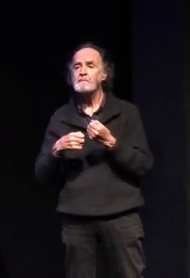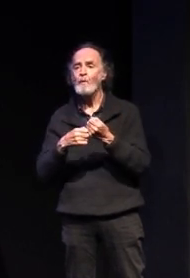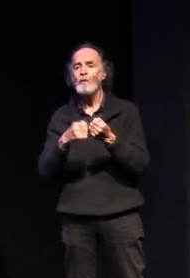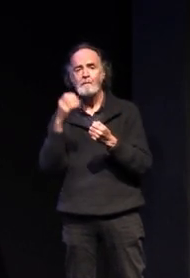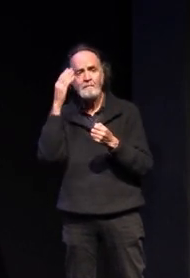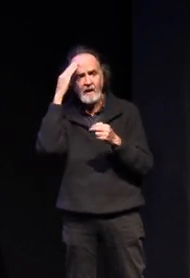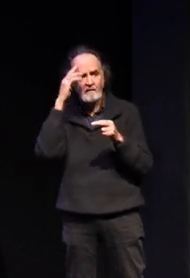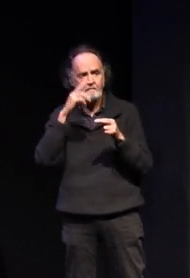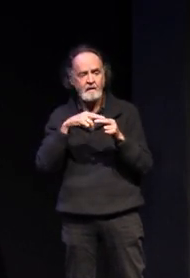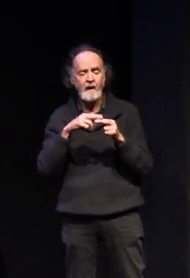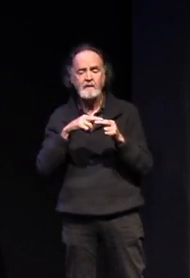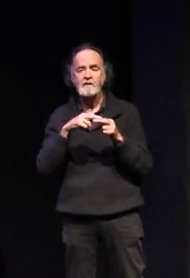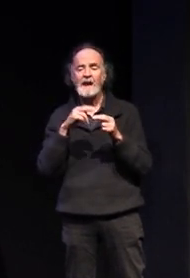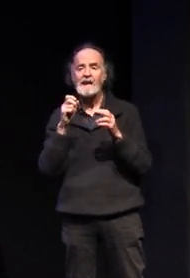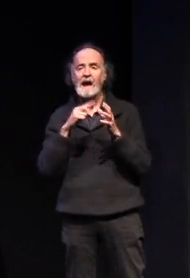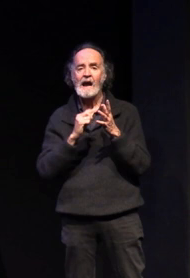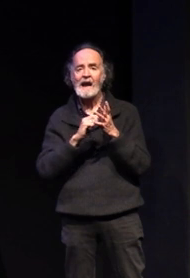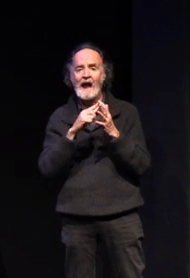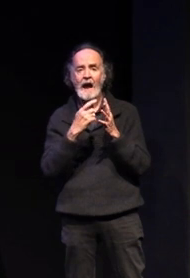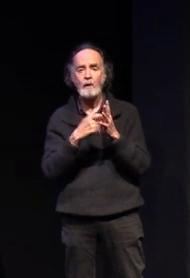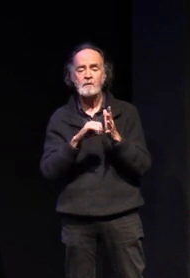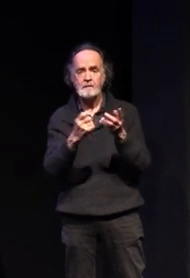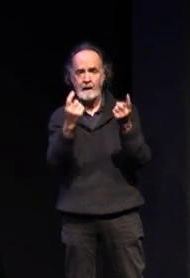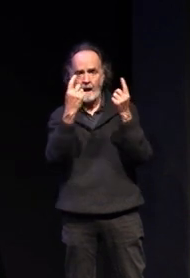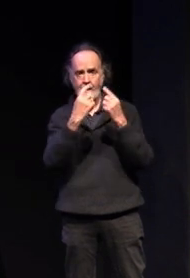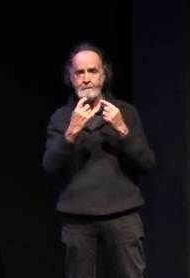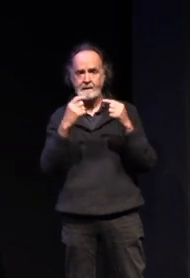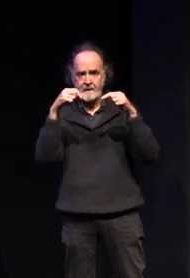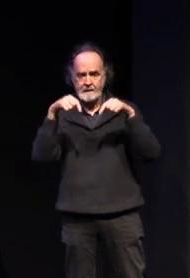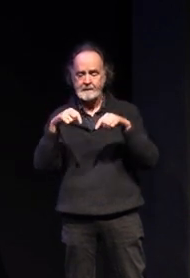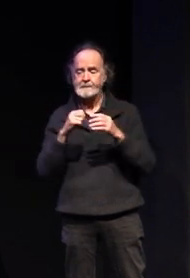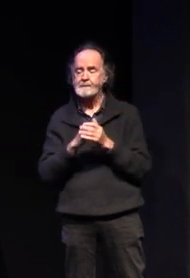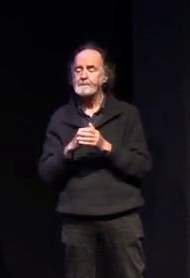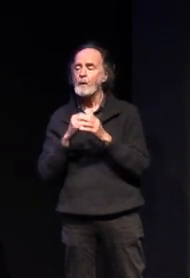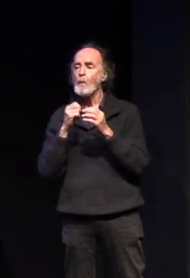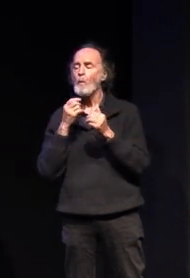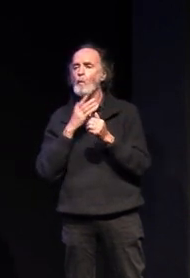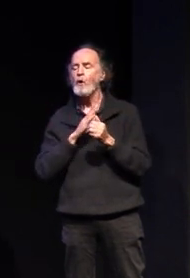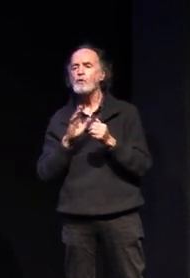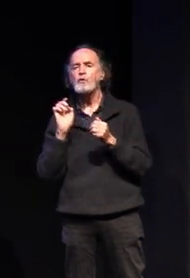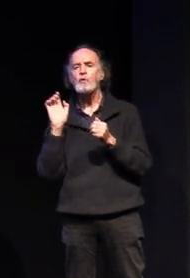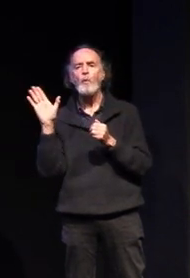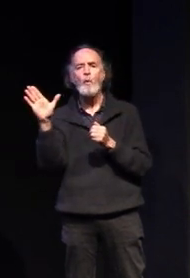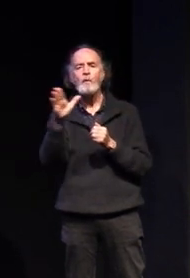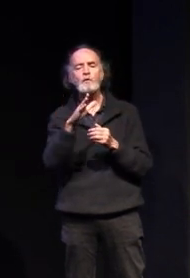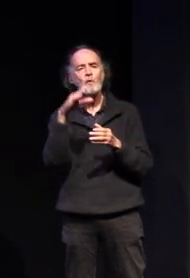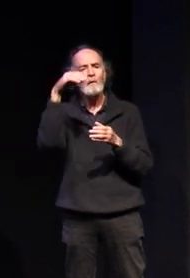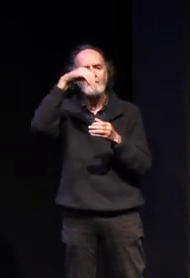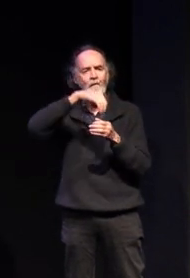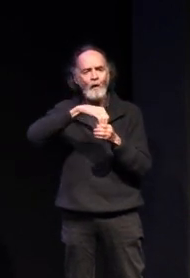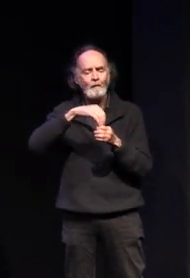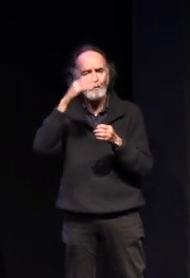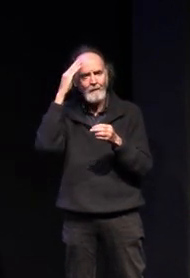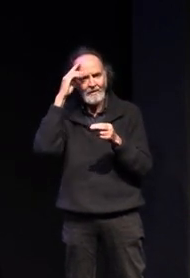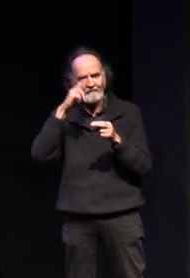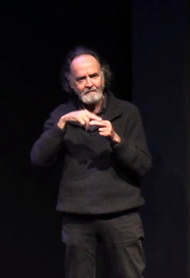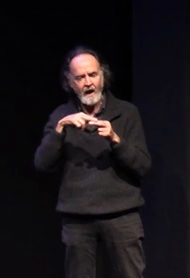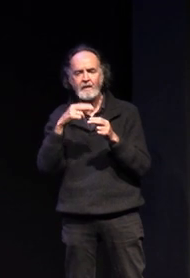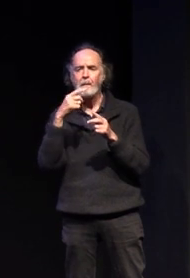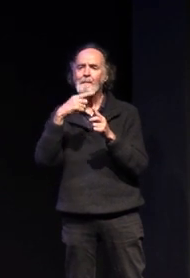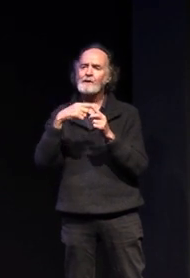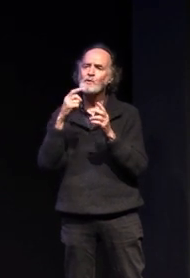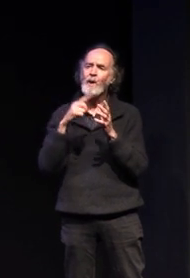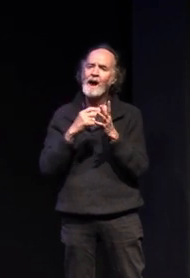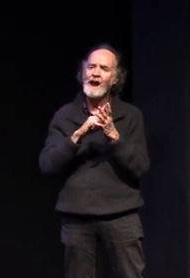carers that have come out tonight to help with this process we want you to involve your parents and your carers in your conversations about